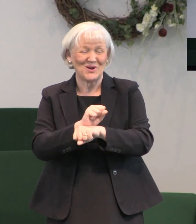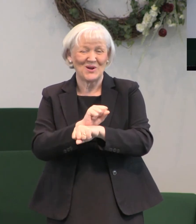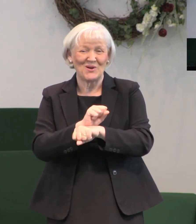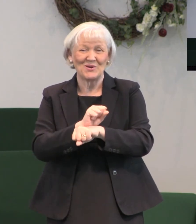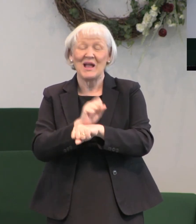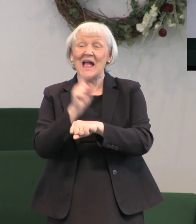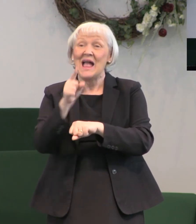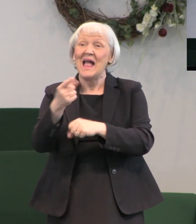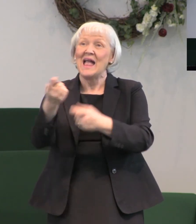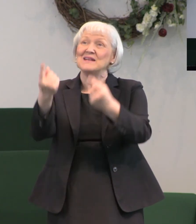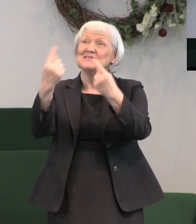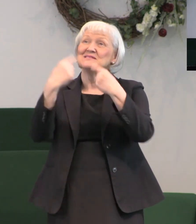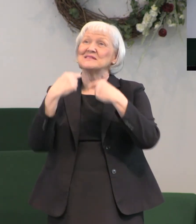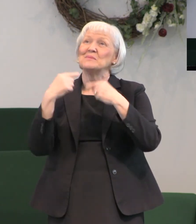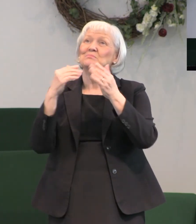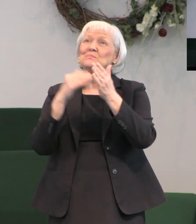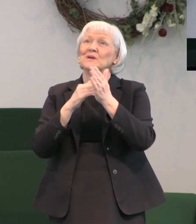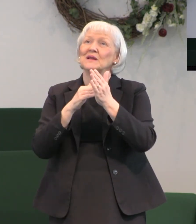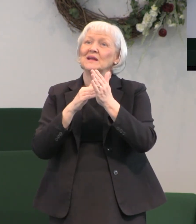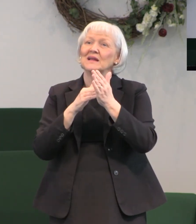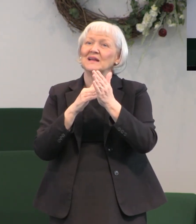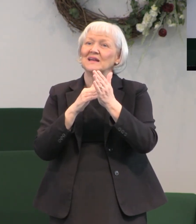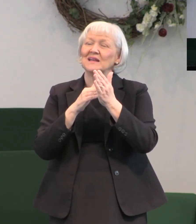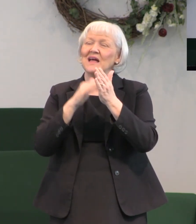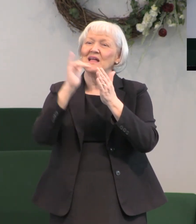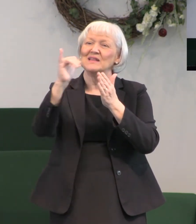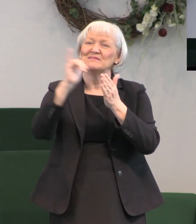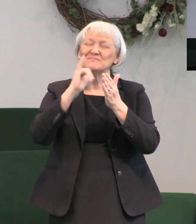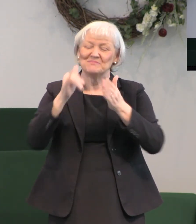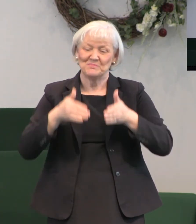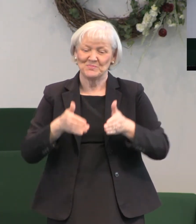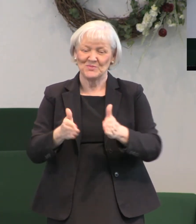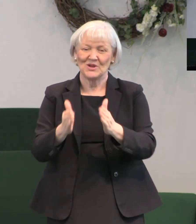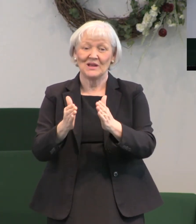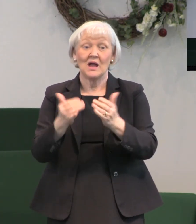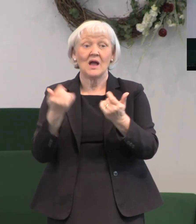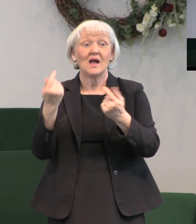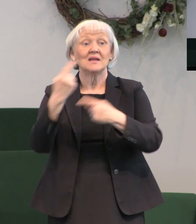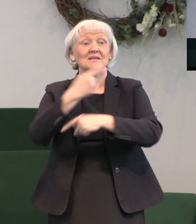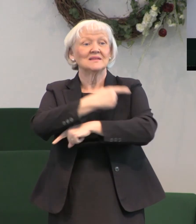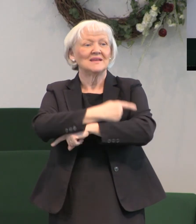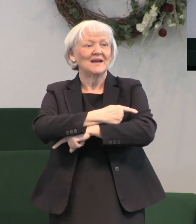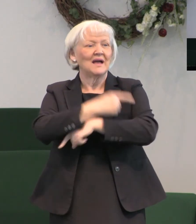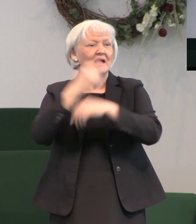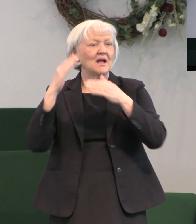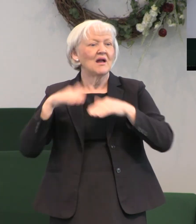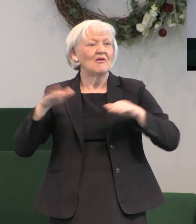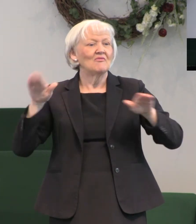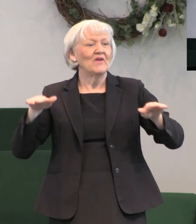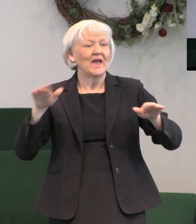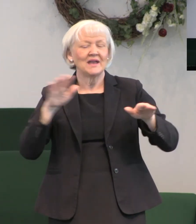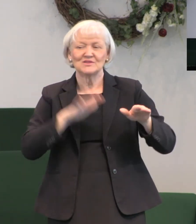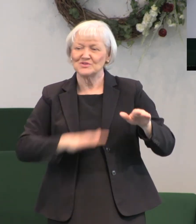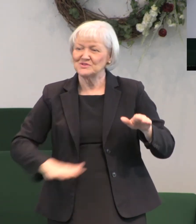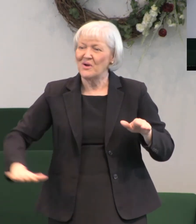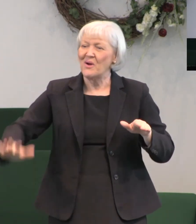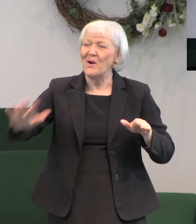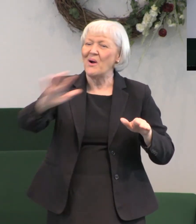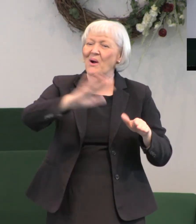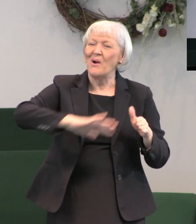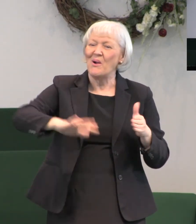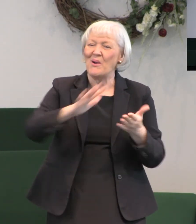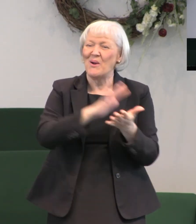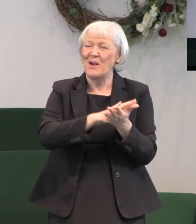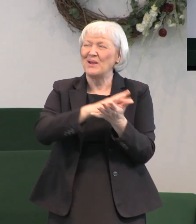a similar manner in which he has gone away and today the angels surround him in glory once again